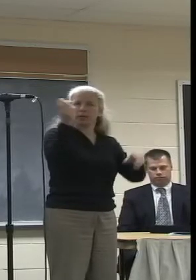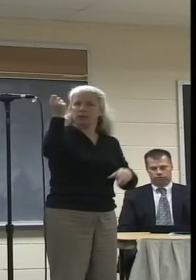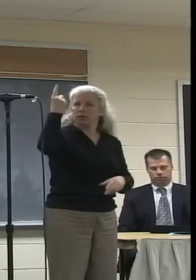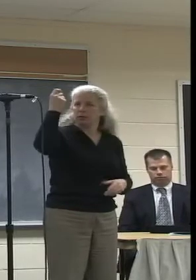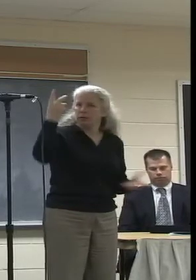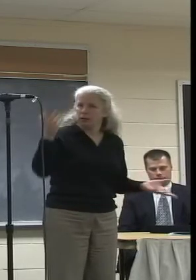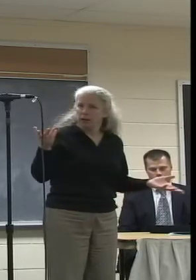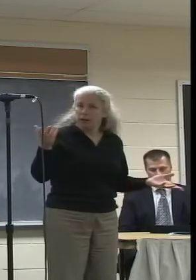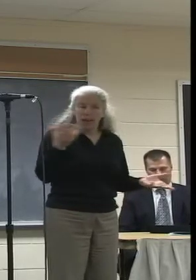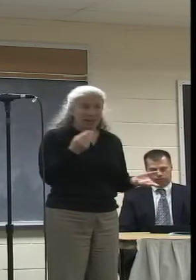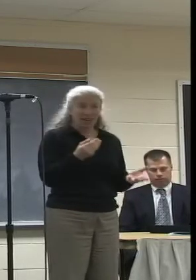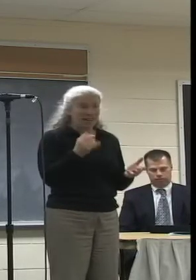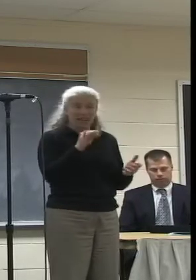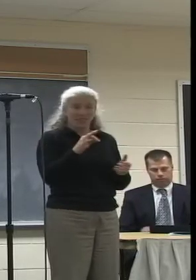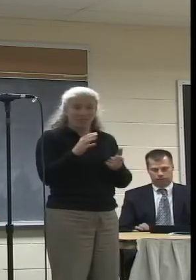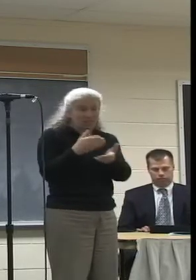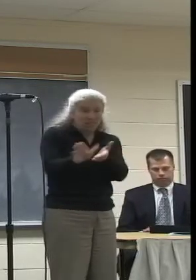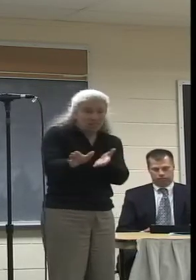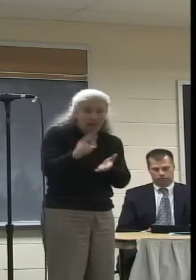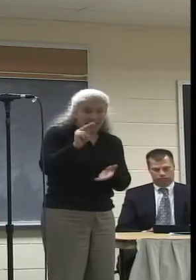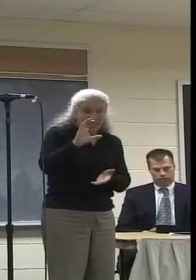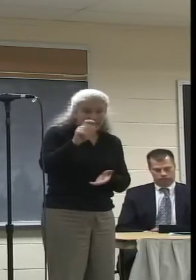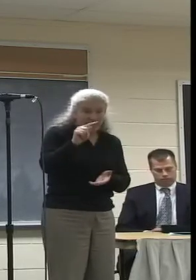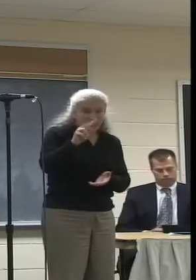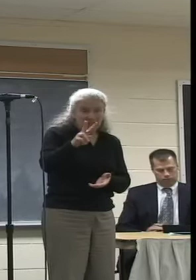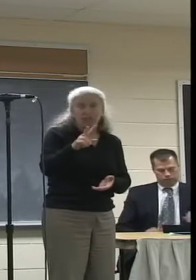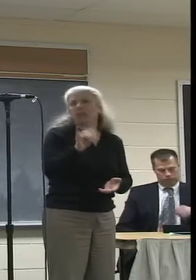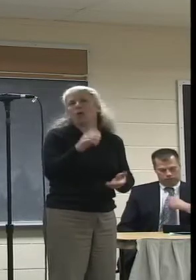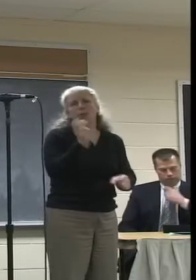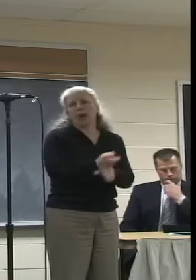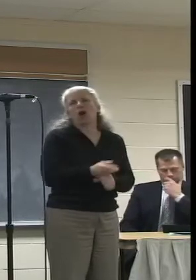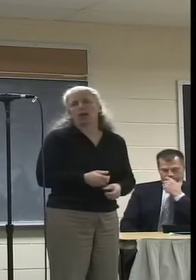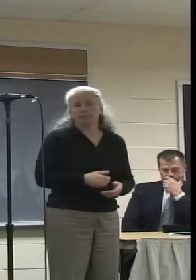And without it, it would have been a lot harder. That's all. Thank you.